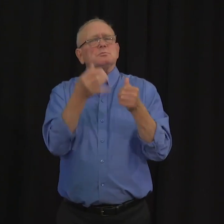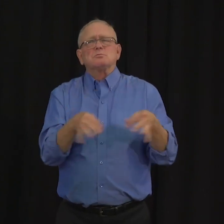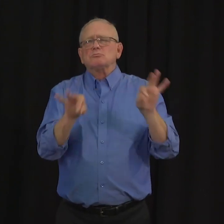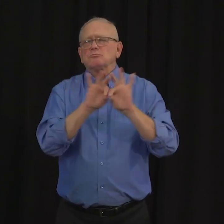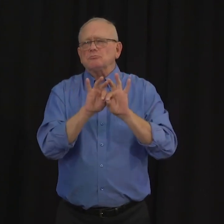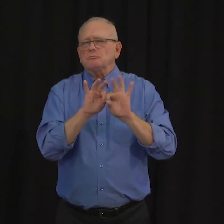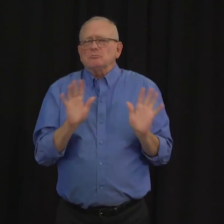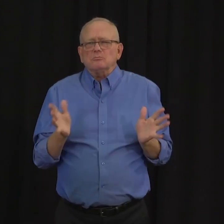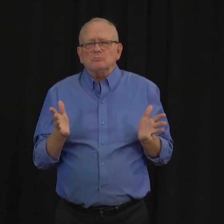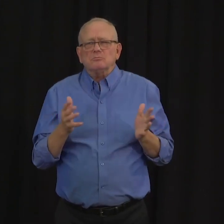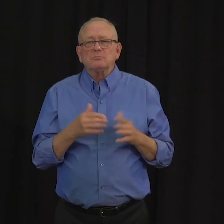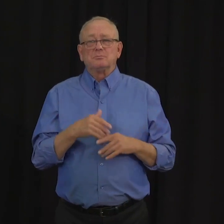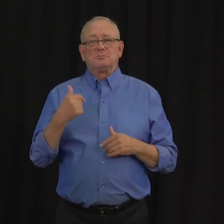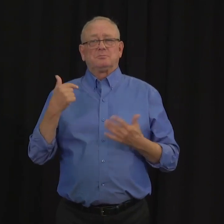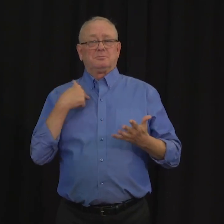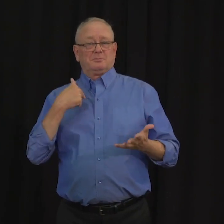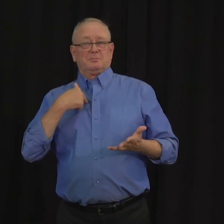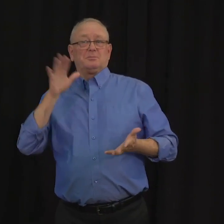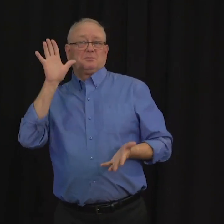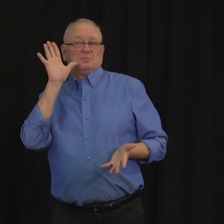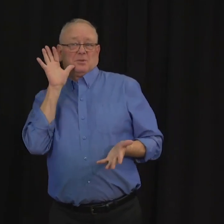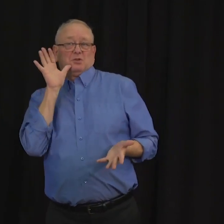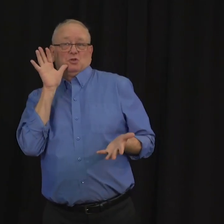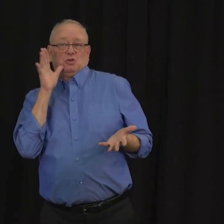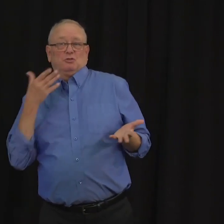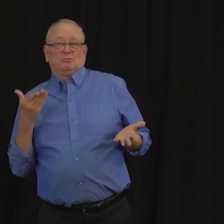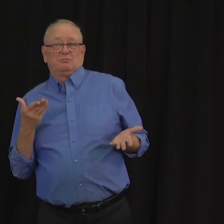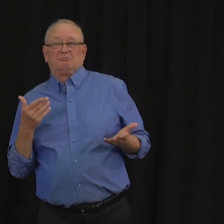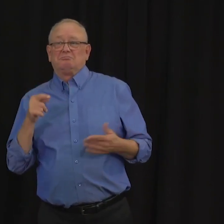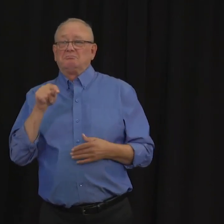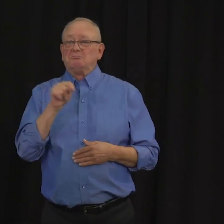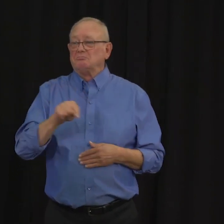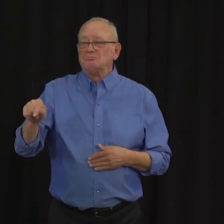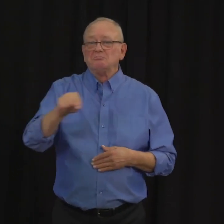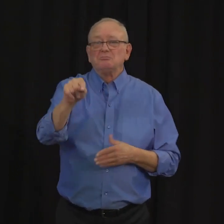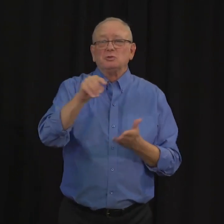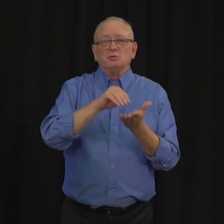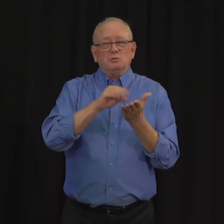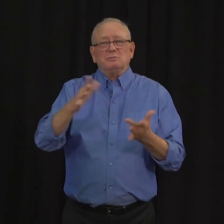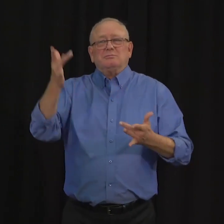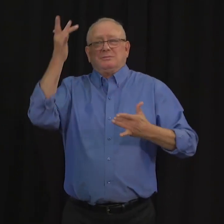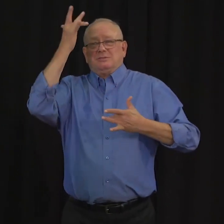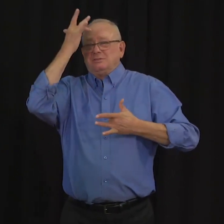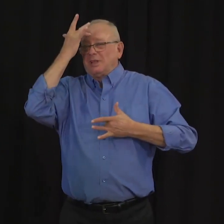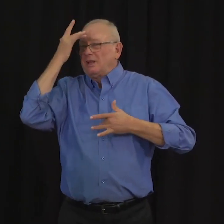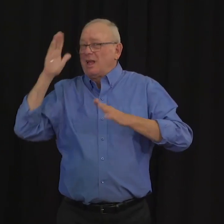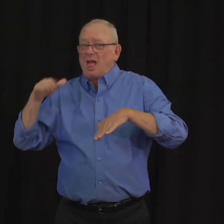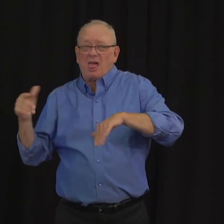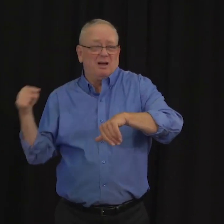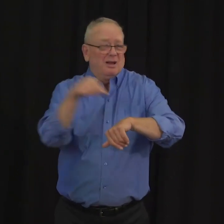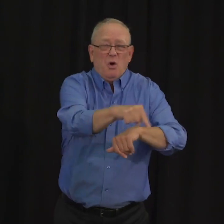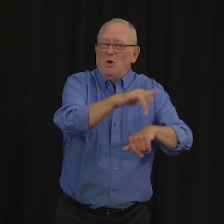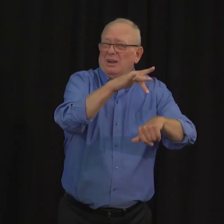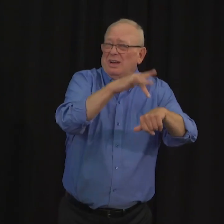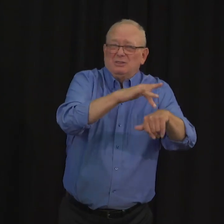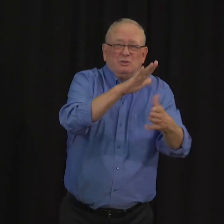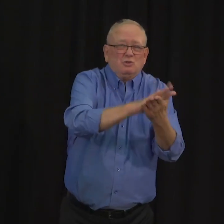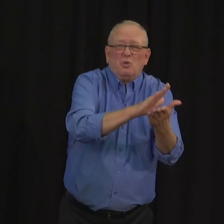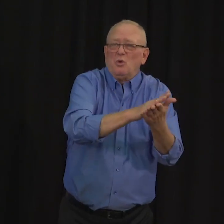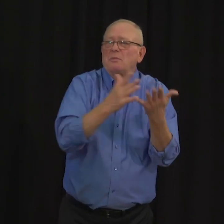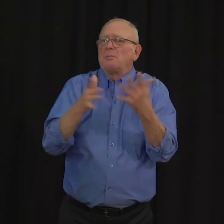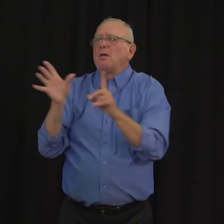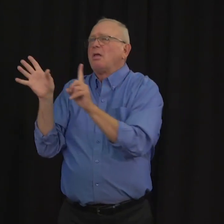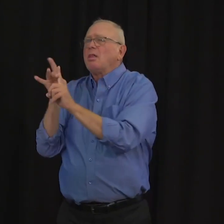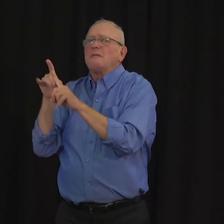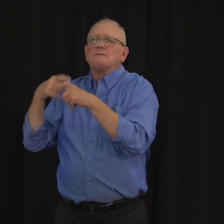student who were never in the school while infectious and contracted COVID-19 at a party or while on vacation does not